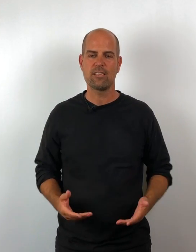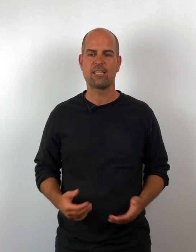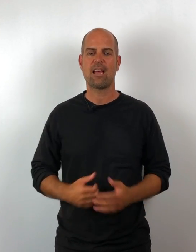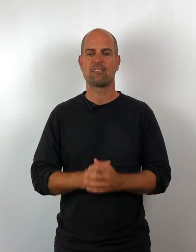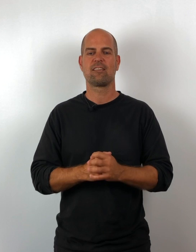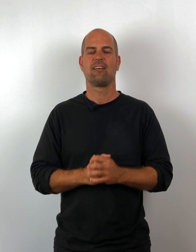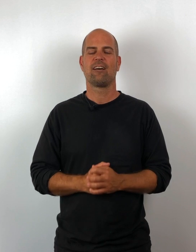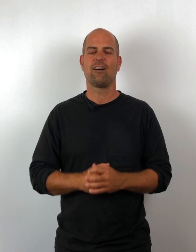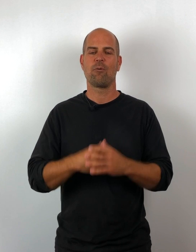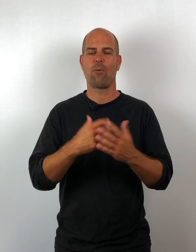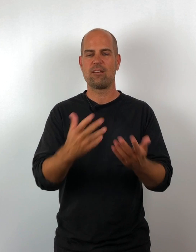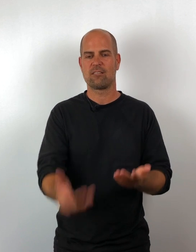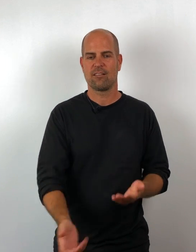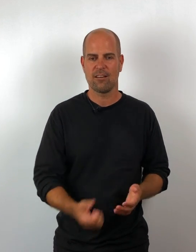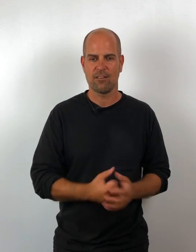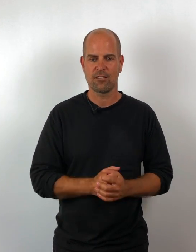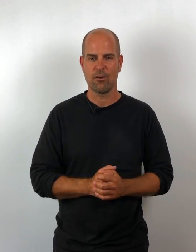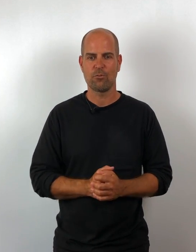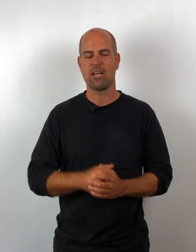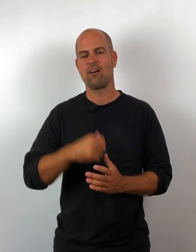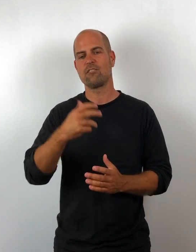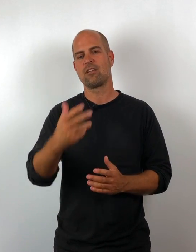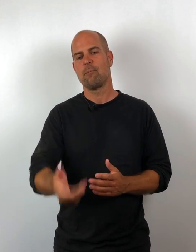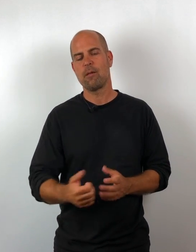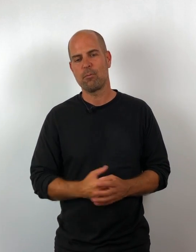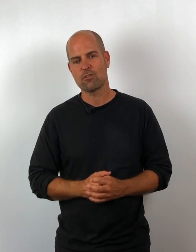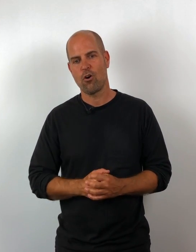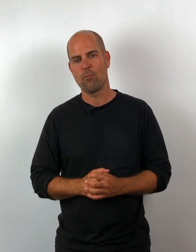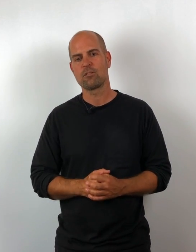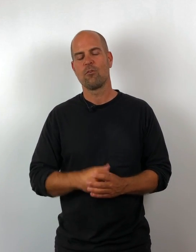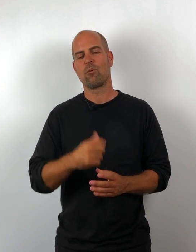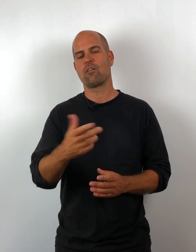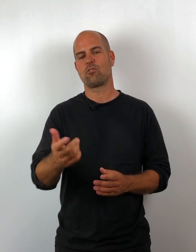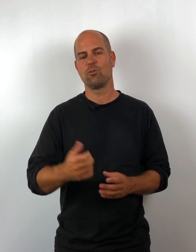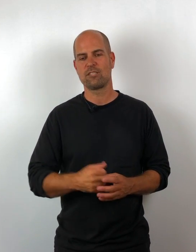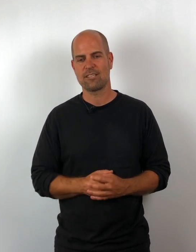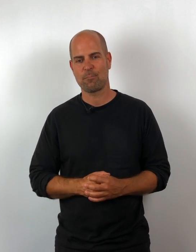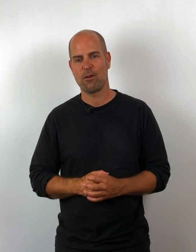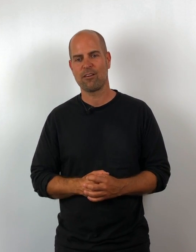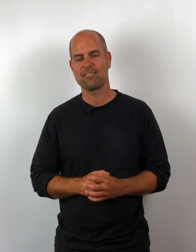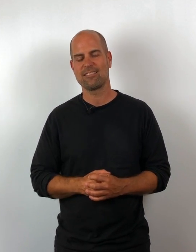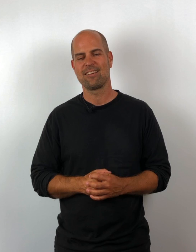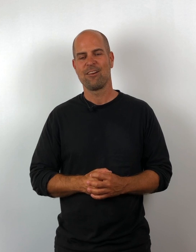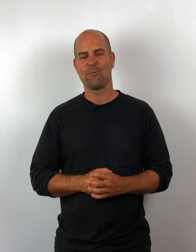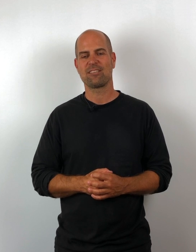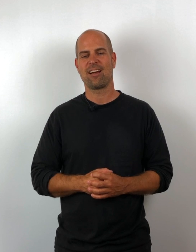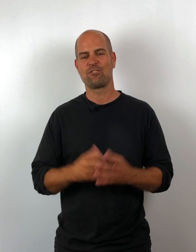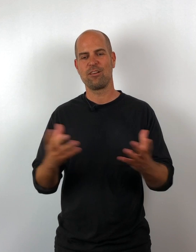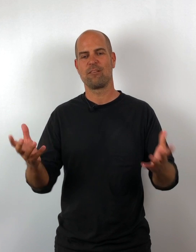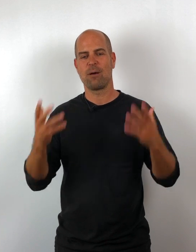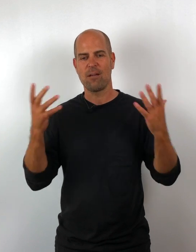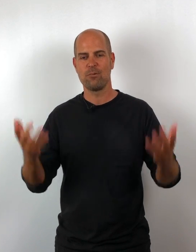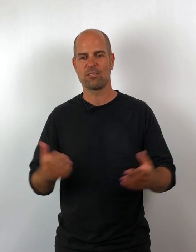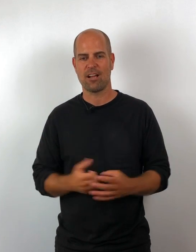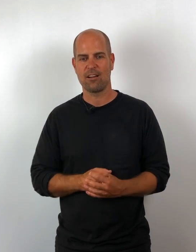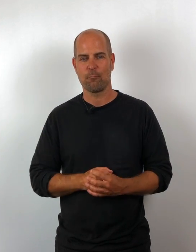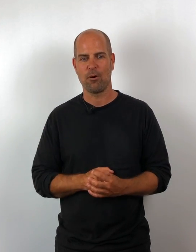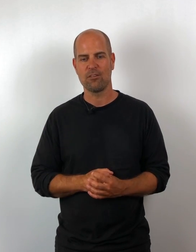sets. We went to the hotels, people's homes. One of the coolest experiences was I treated my music idol, Paul